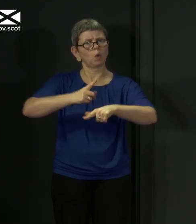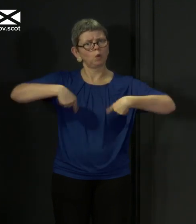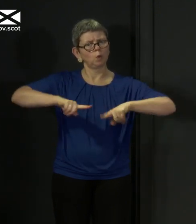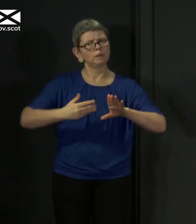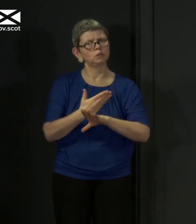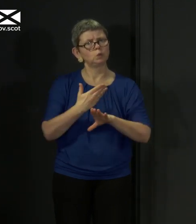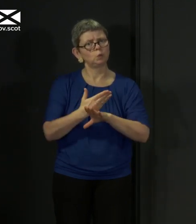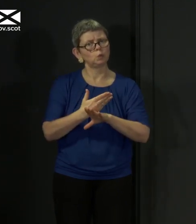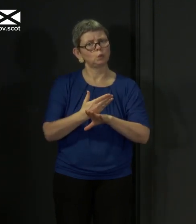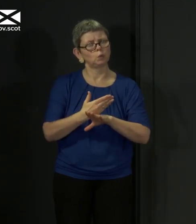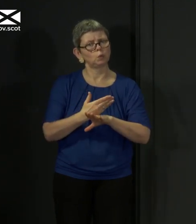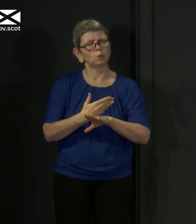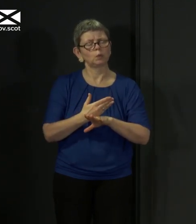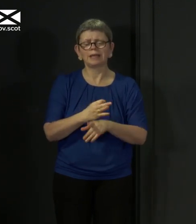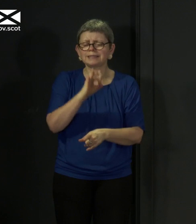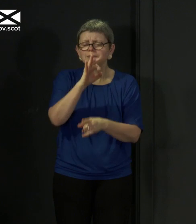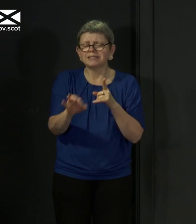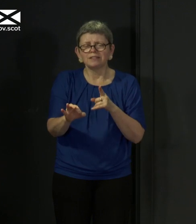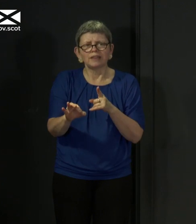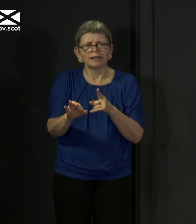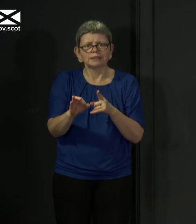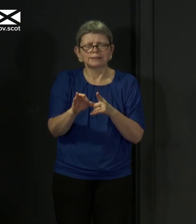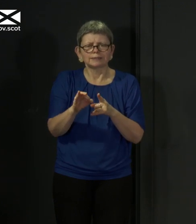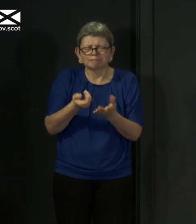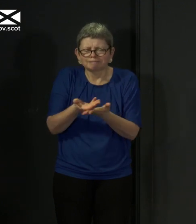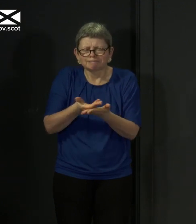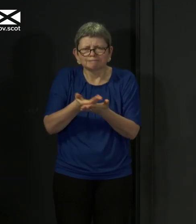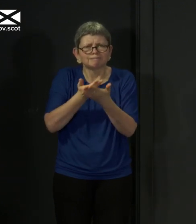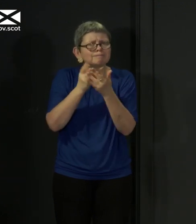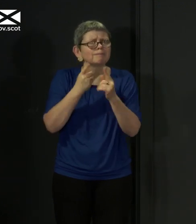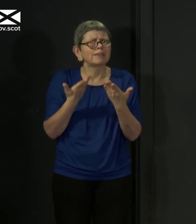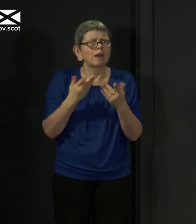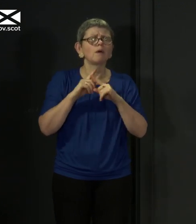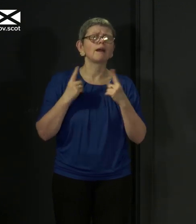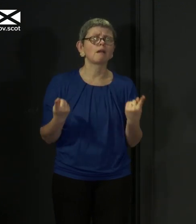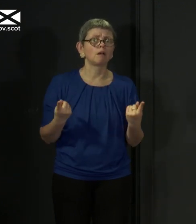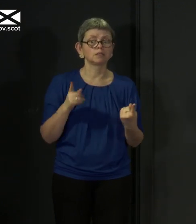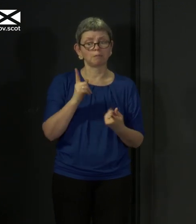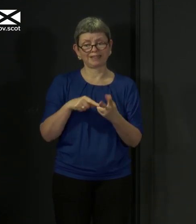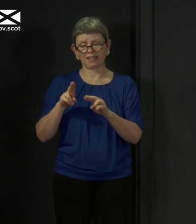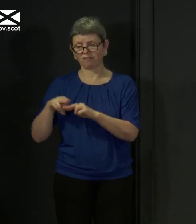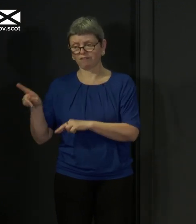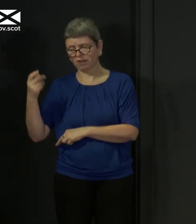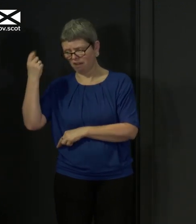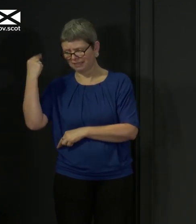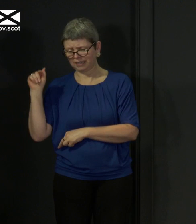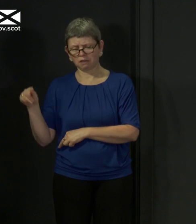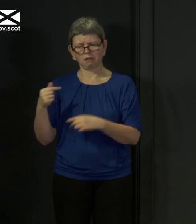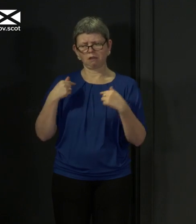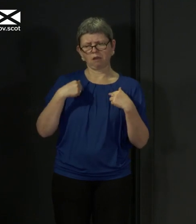you know, I'm not going to get into specifics right now, but if there was something that we thought it was really dangerous to do because it would